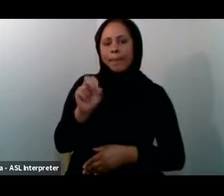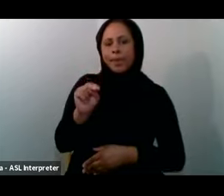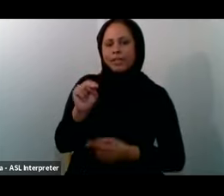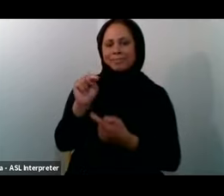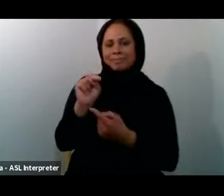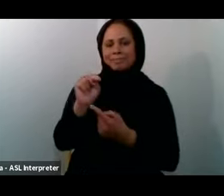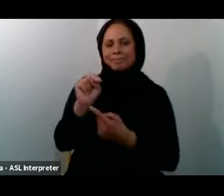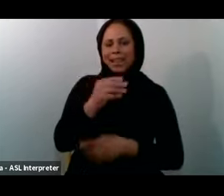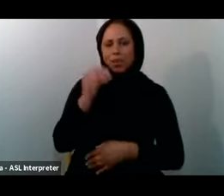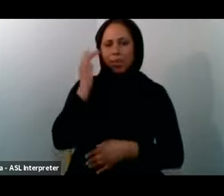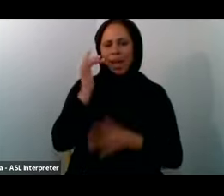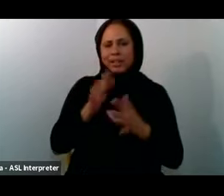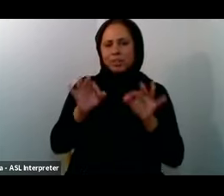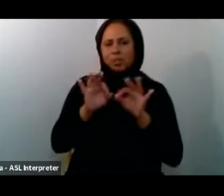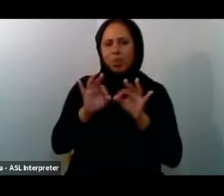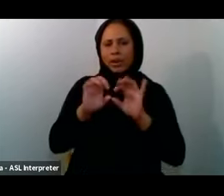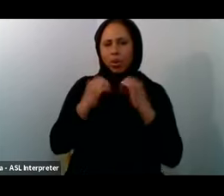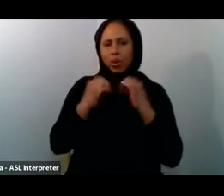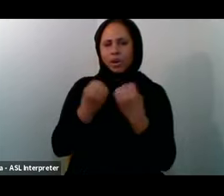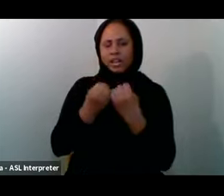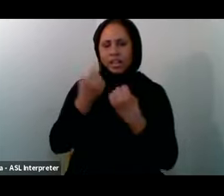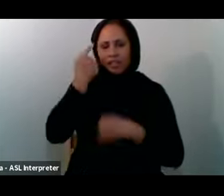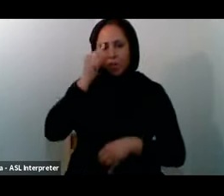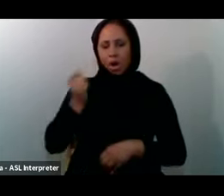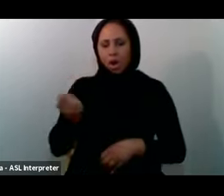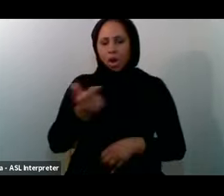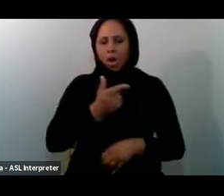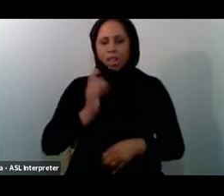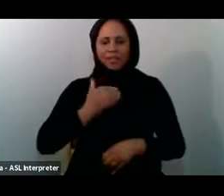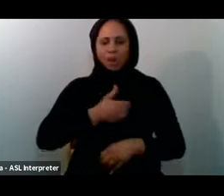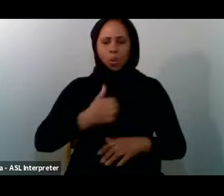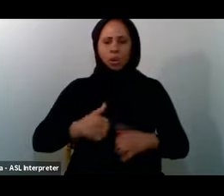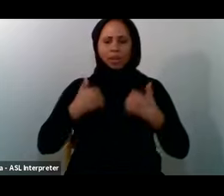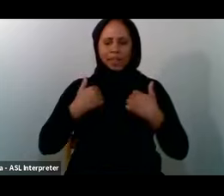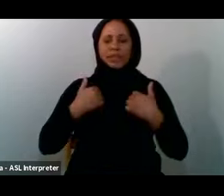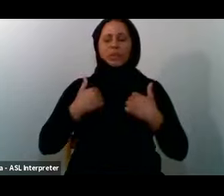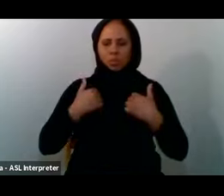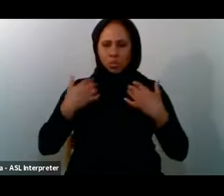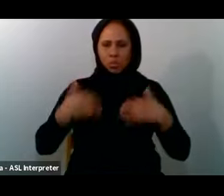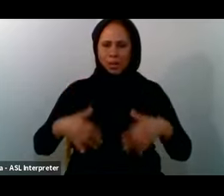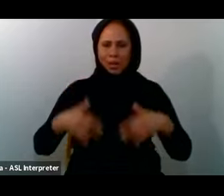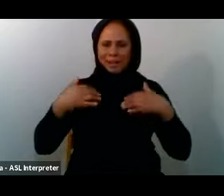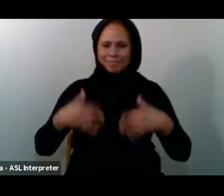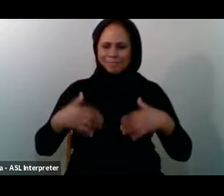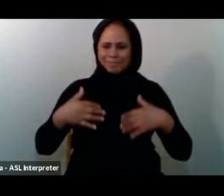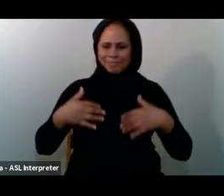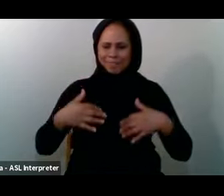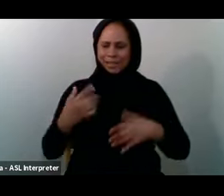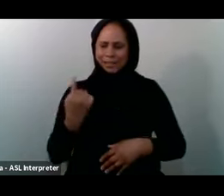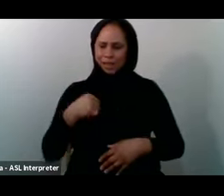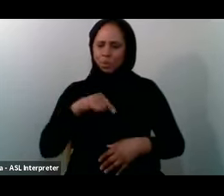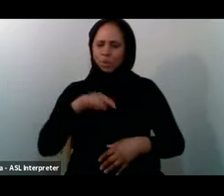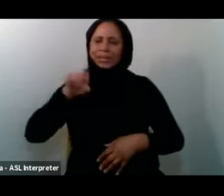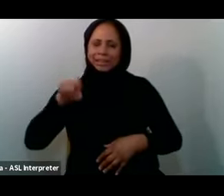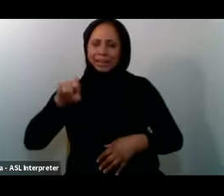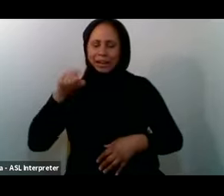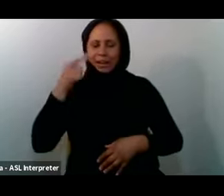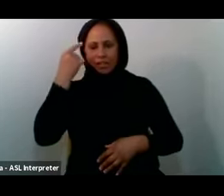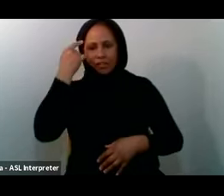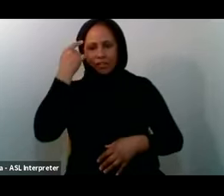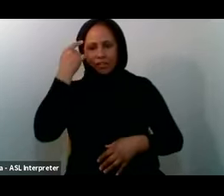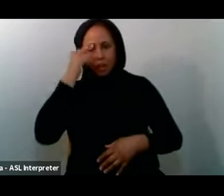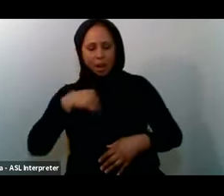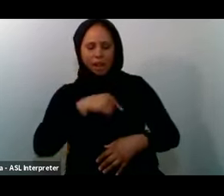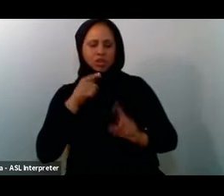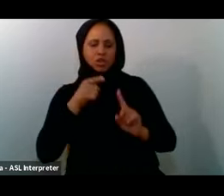Organization In all of our lives Right It's literally Something that we need For us to Have a